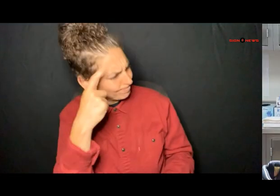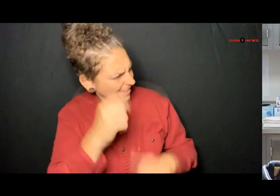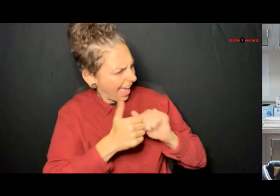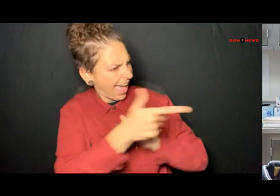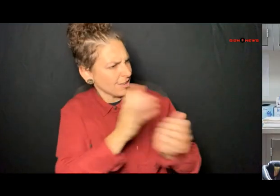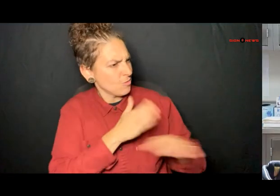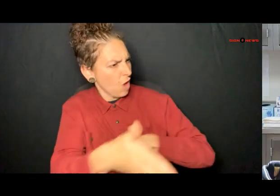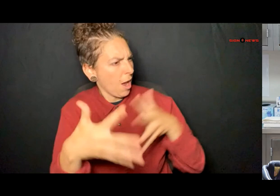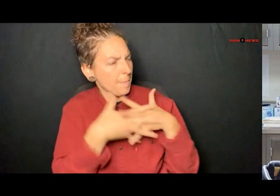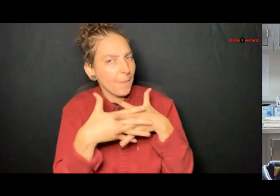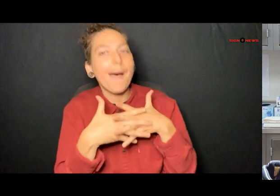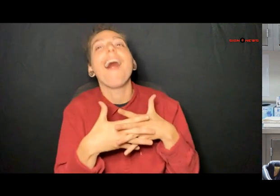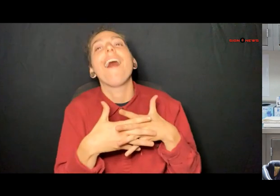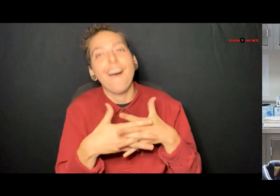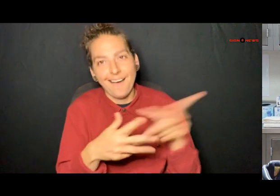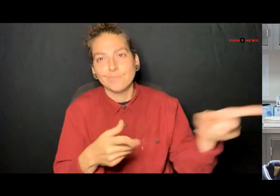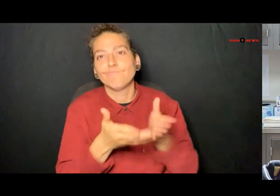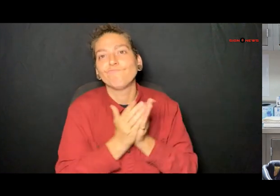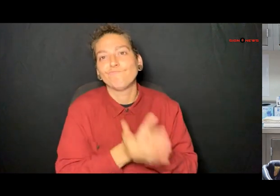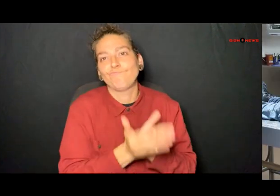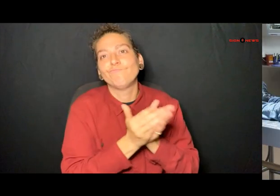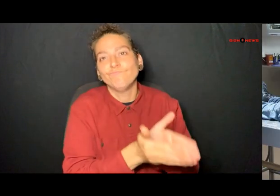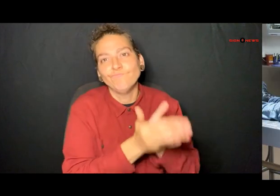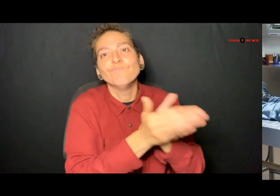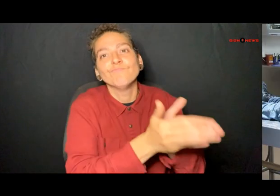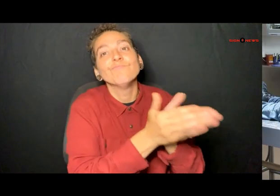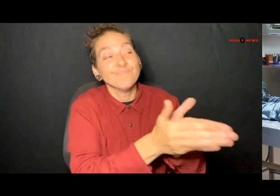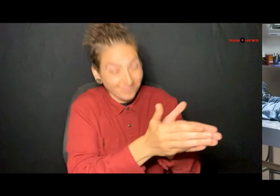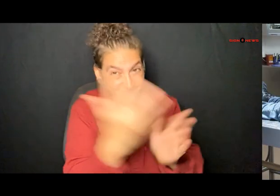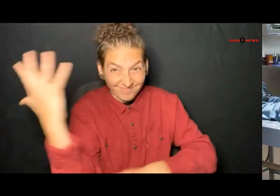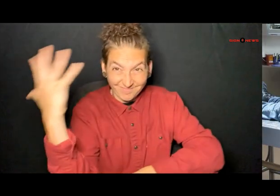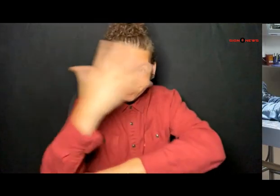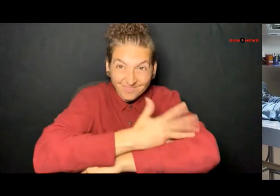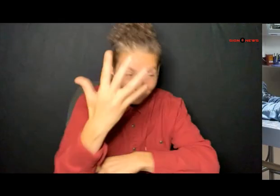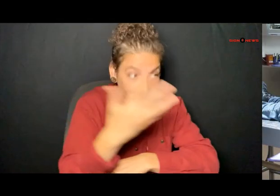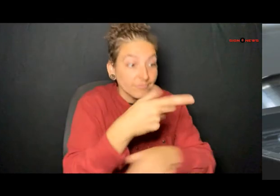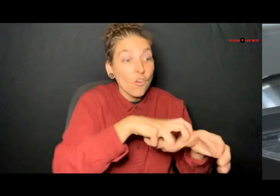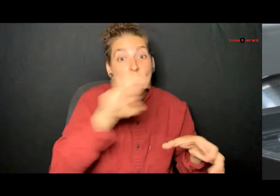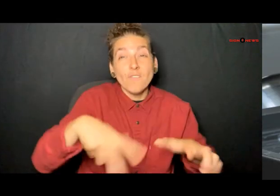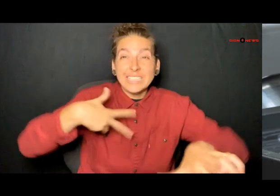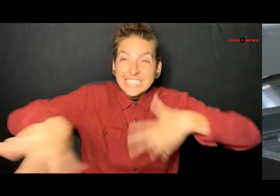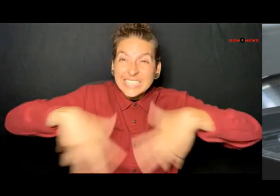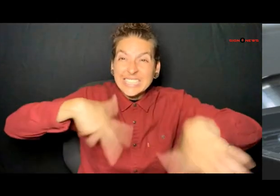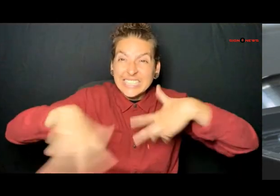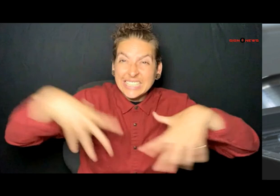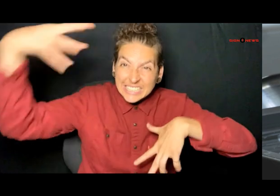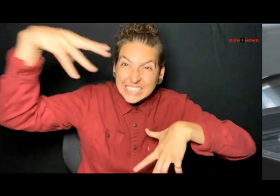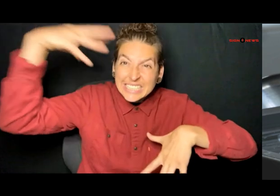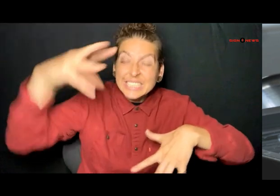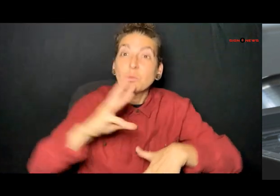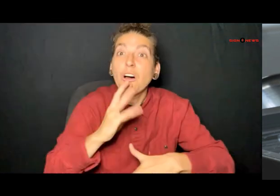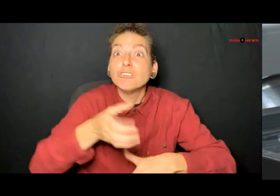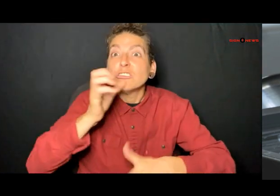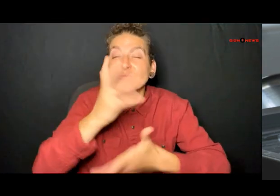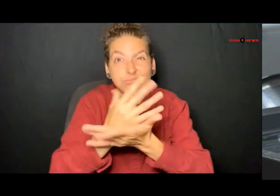who authorities believe crossed the border on a raft walked for five days and then ran out of water